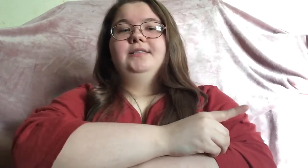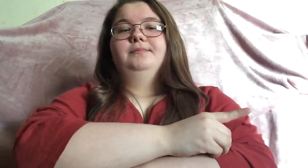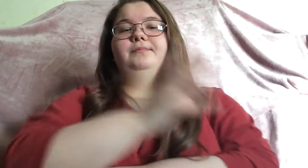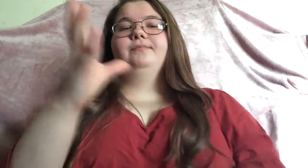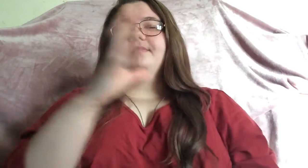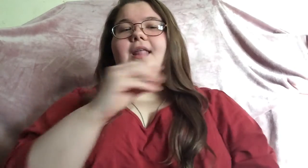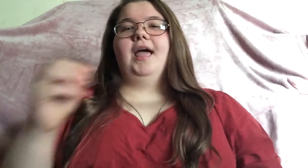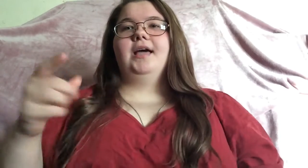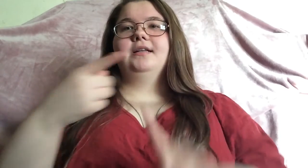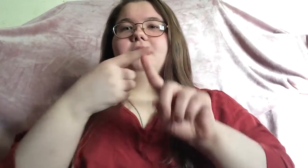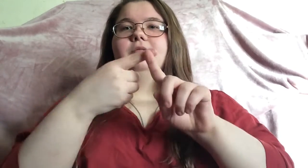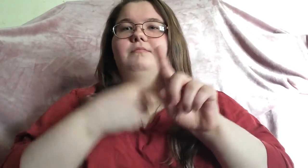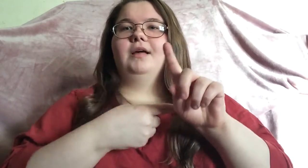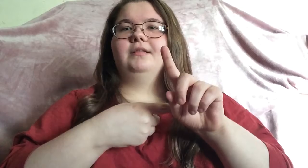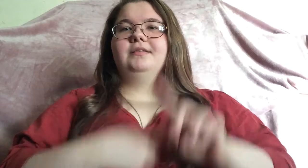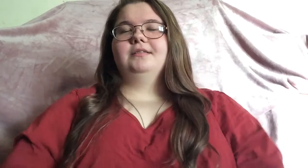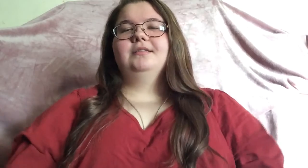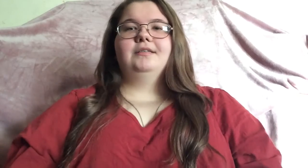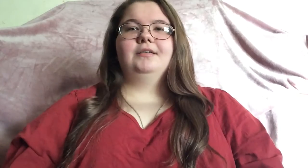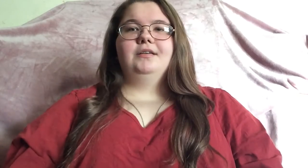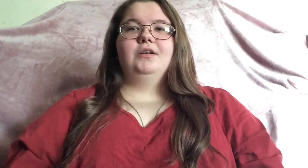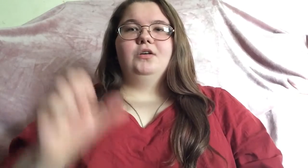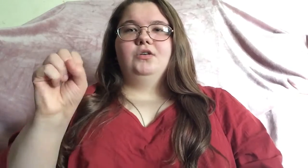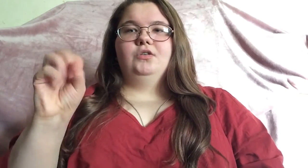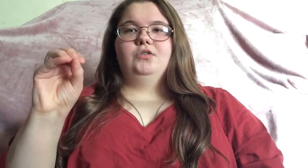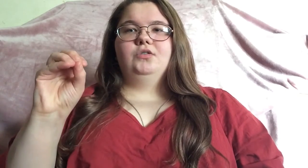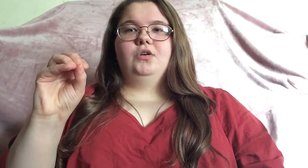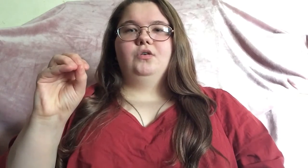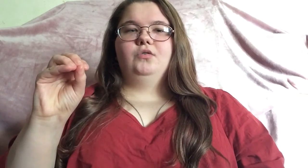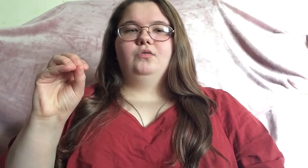and months so